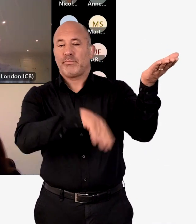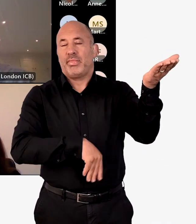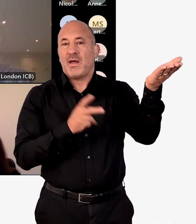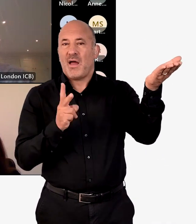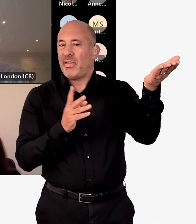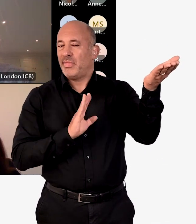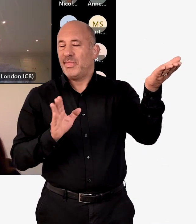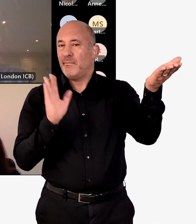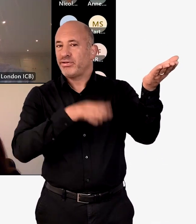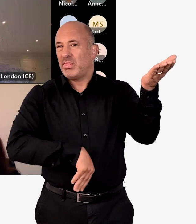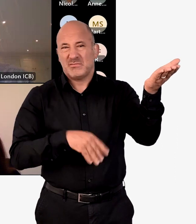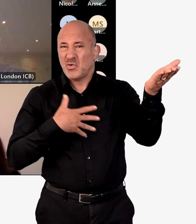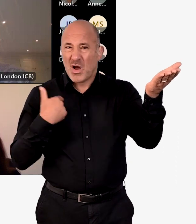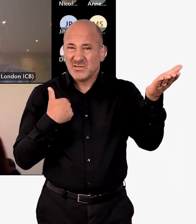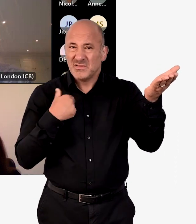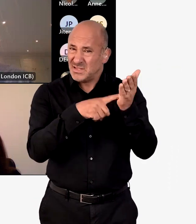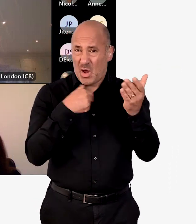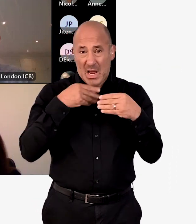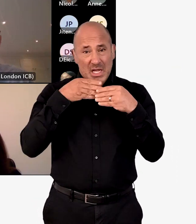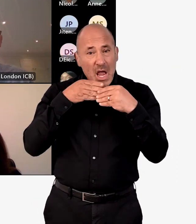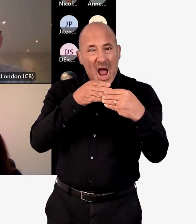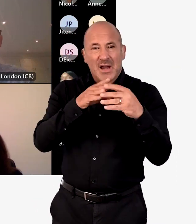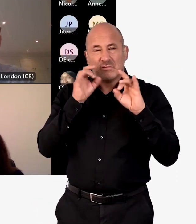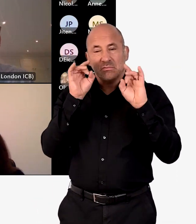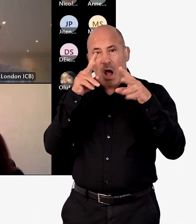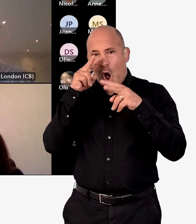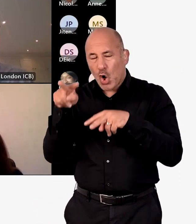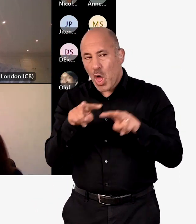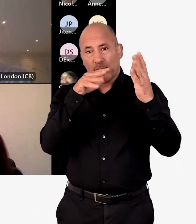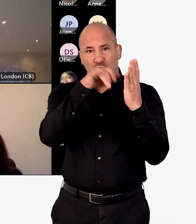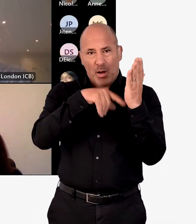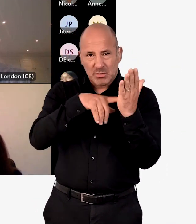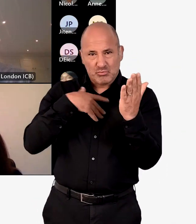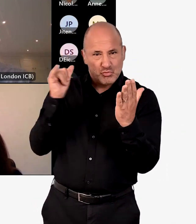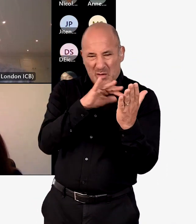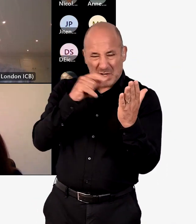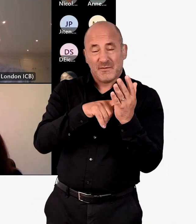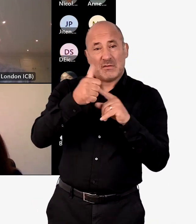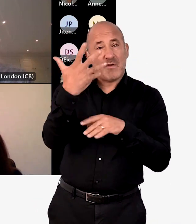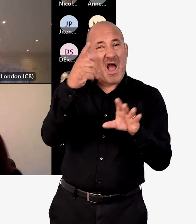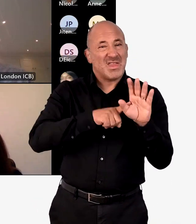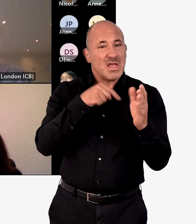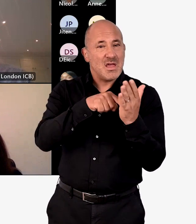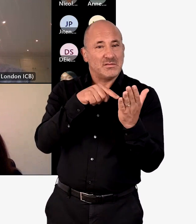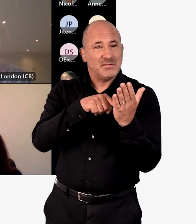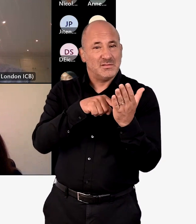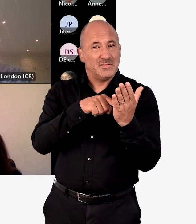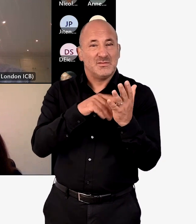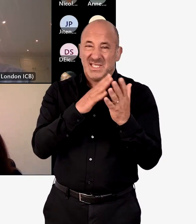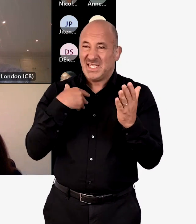the shelf and we never look at again. This is going to be our guiding kind of star, really, for everything that we need to do over the next five years. And what we